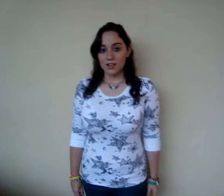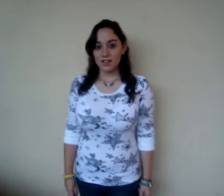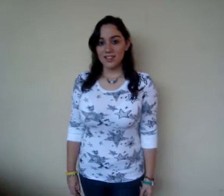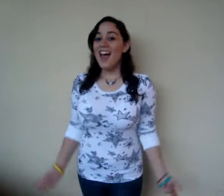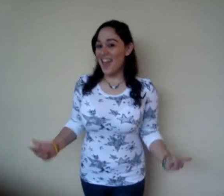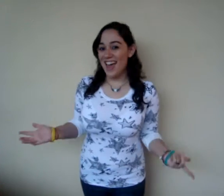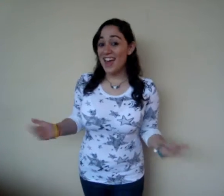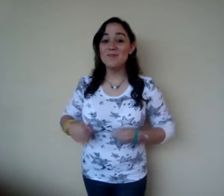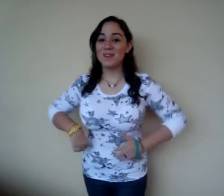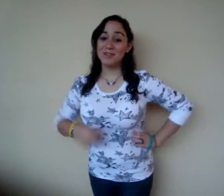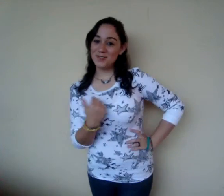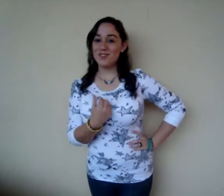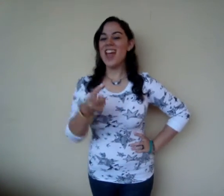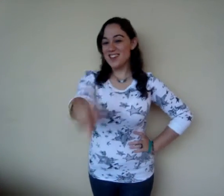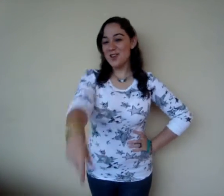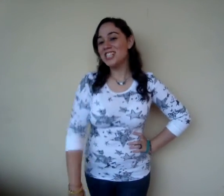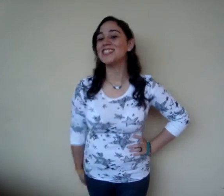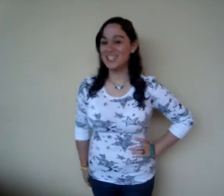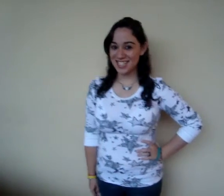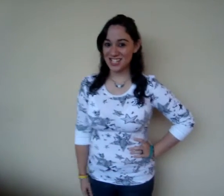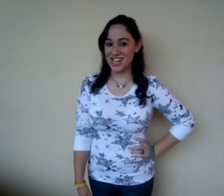Hey, my name is Vivi and you're watching Disney Channel.